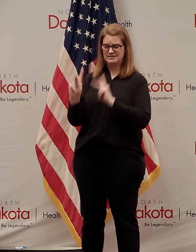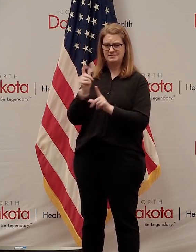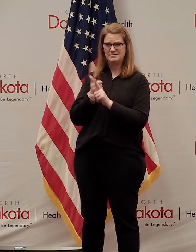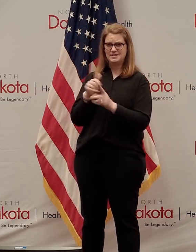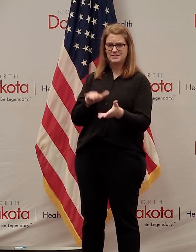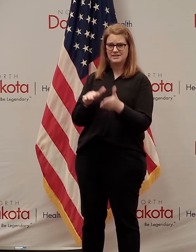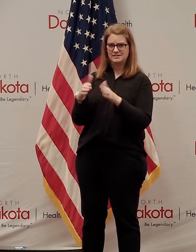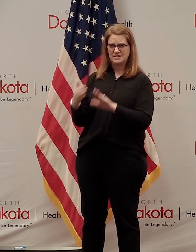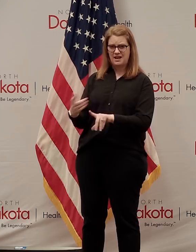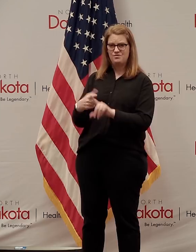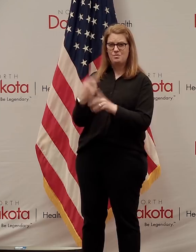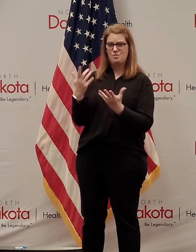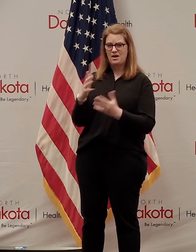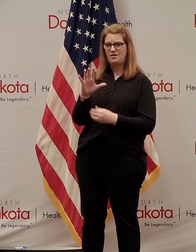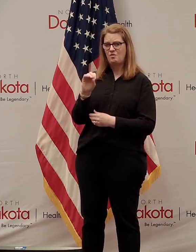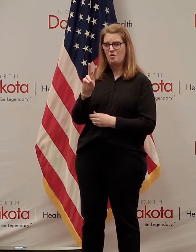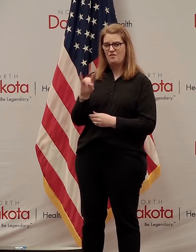COVID.